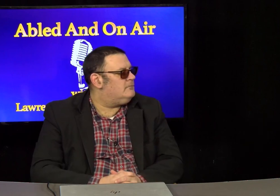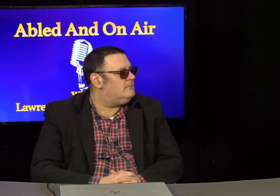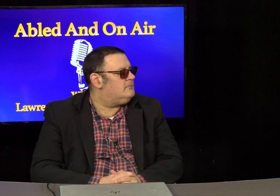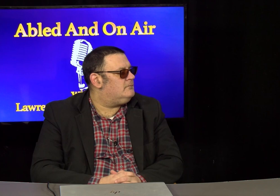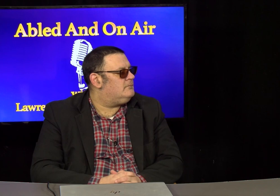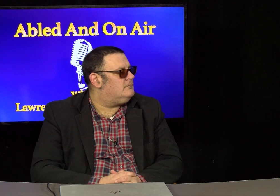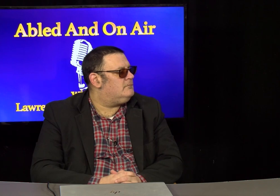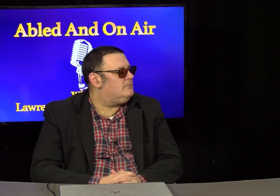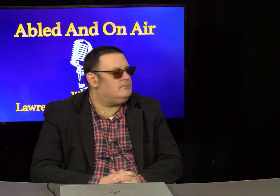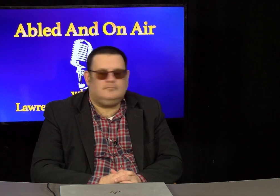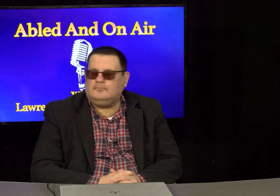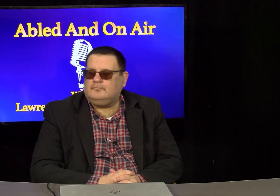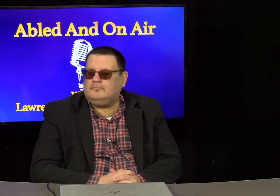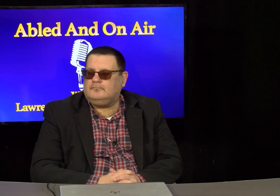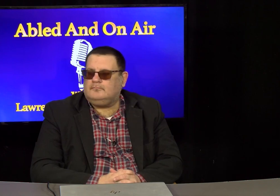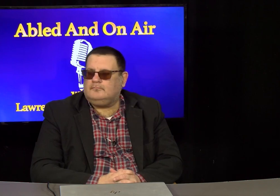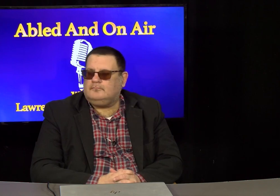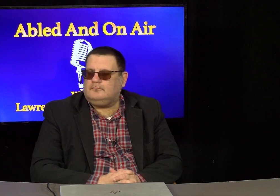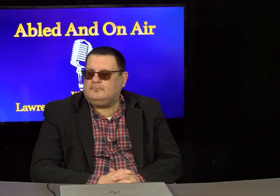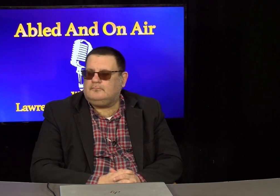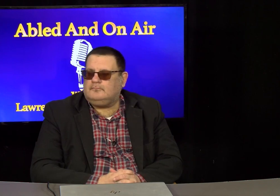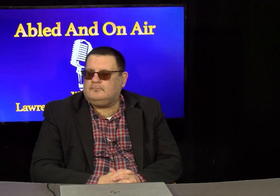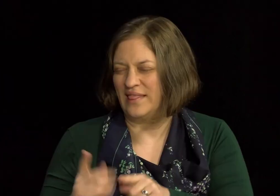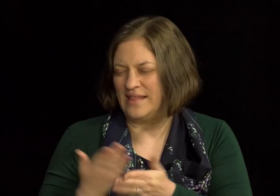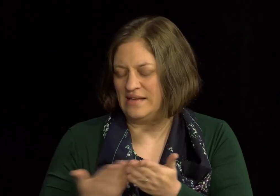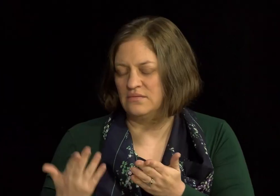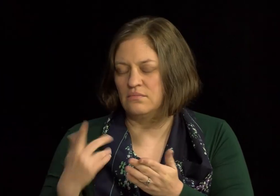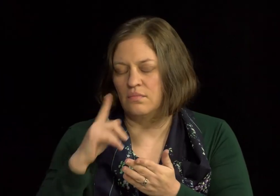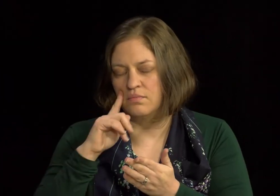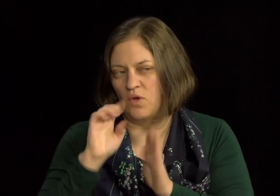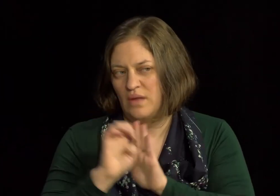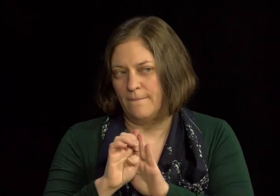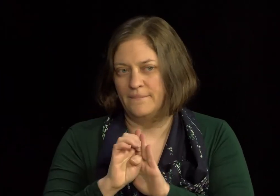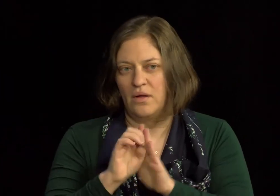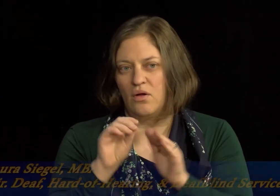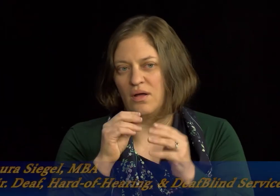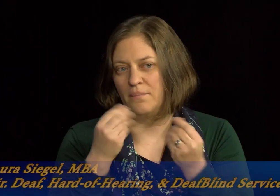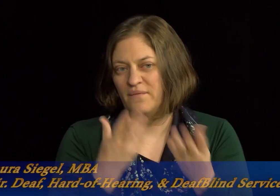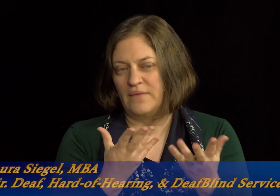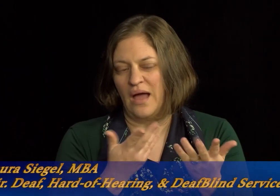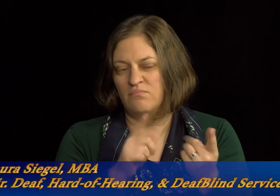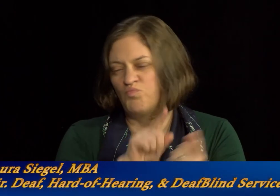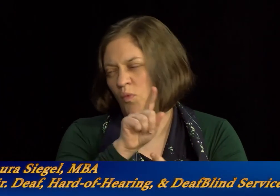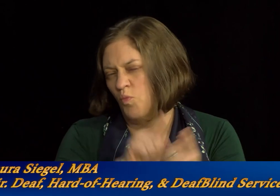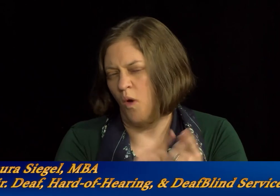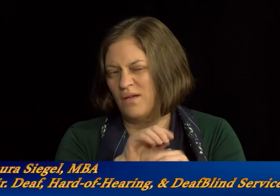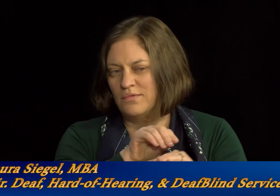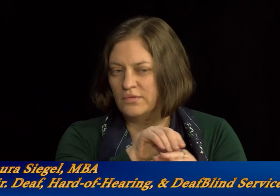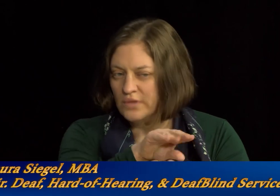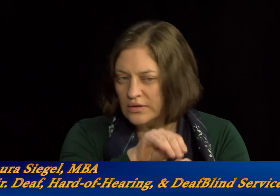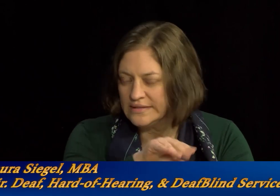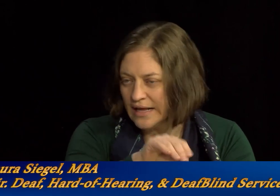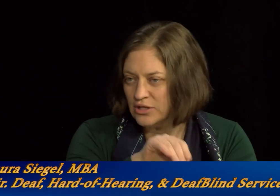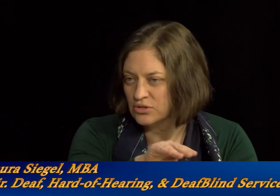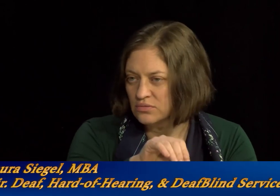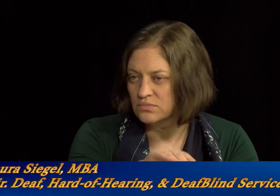Sure. So I often provide a lot of different types of resources. For instance, one-on-one